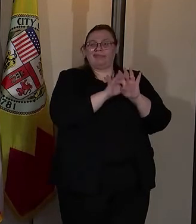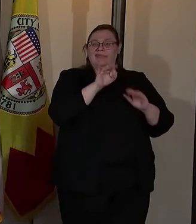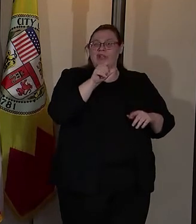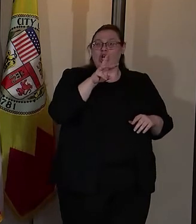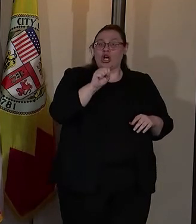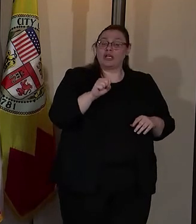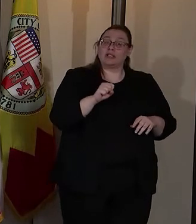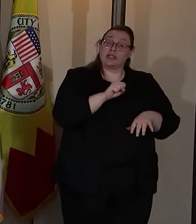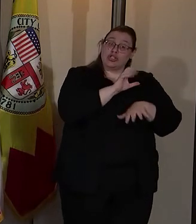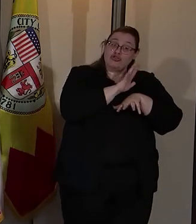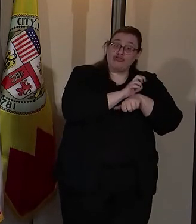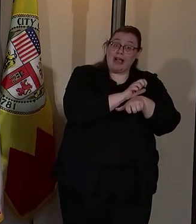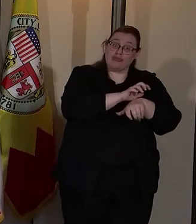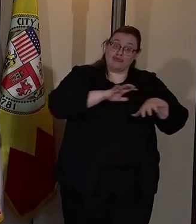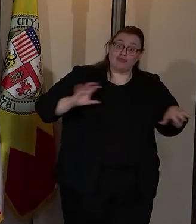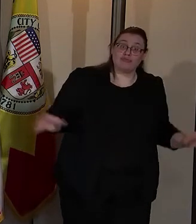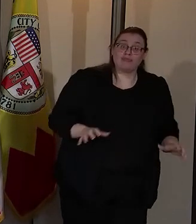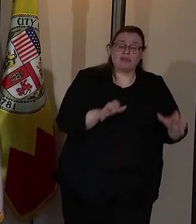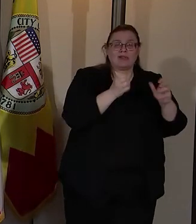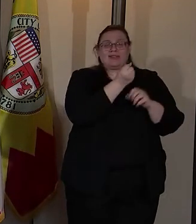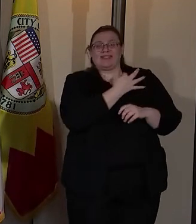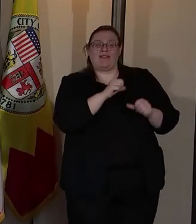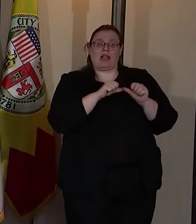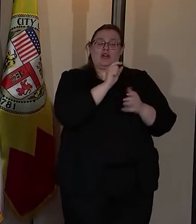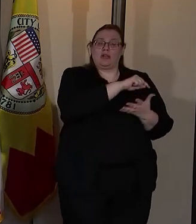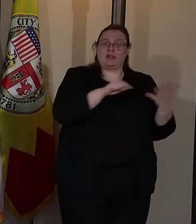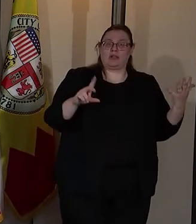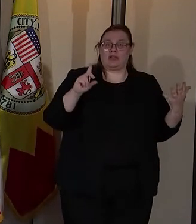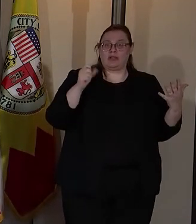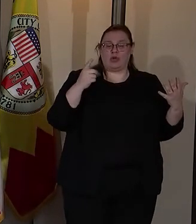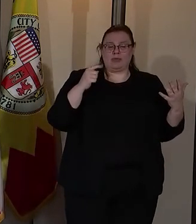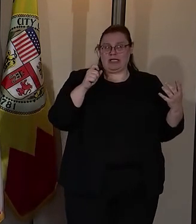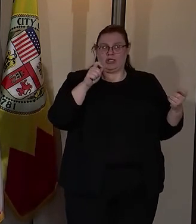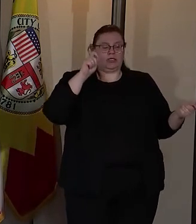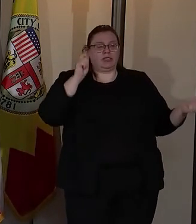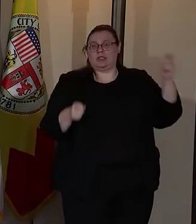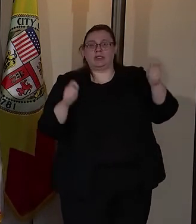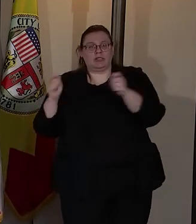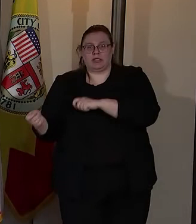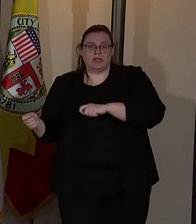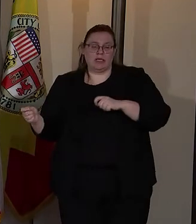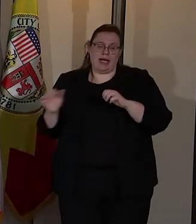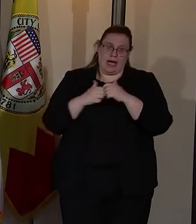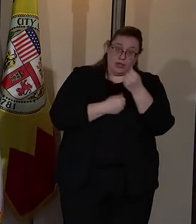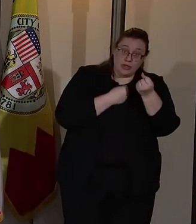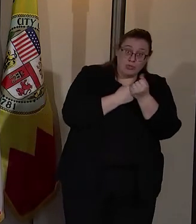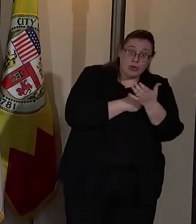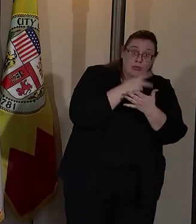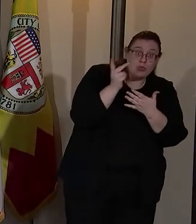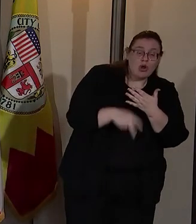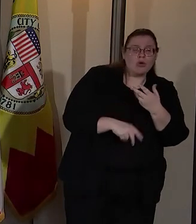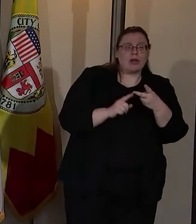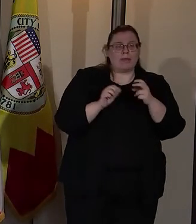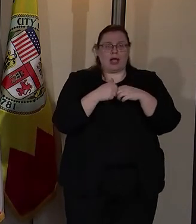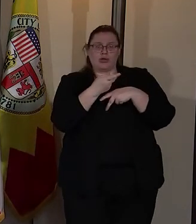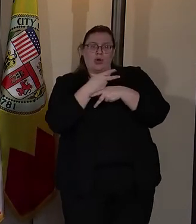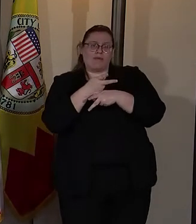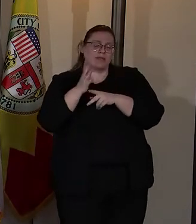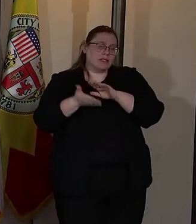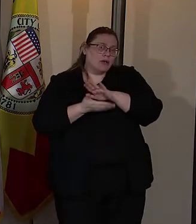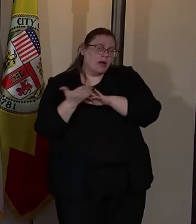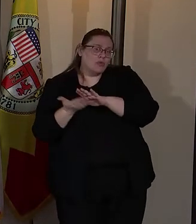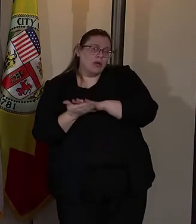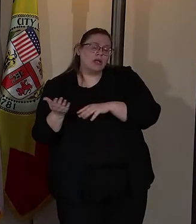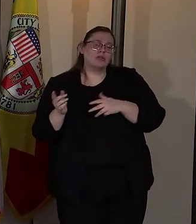grassroots effort, there were several areas that the department needed to recalibrate, how it would support the program, how would we oversee its operations,